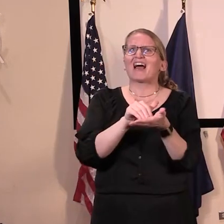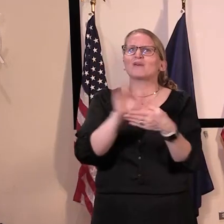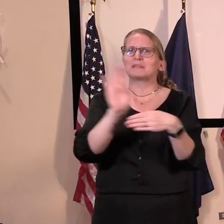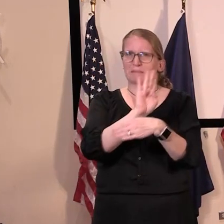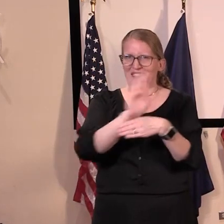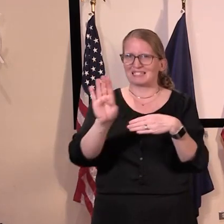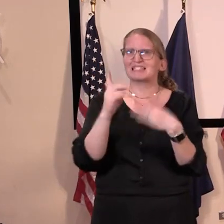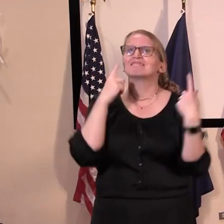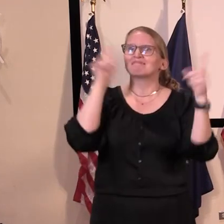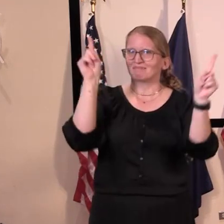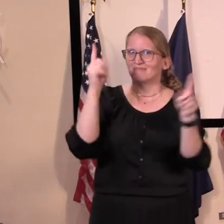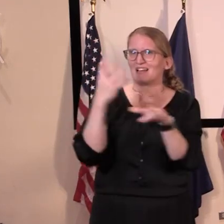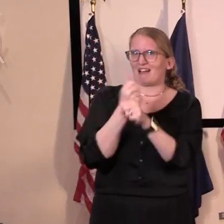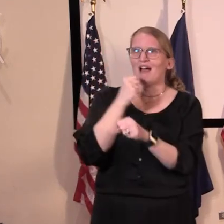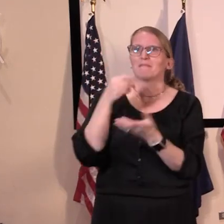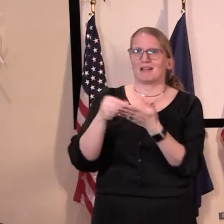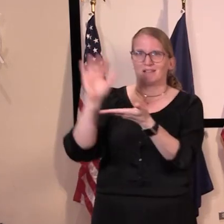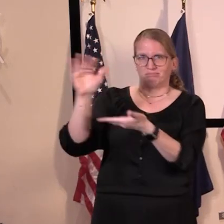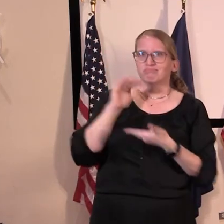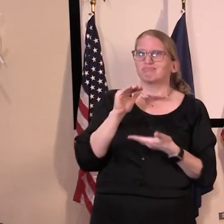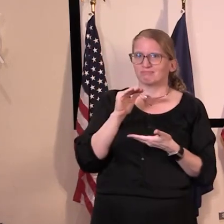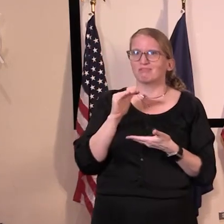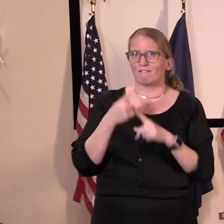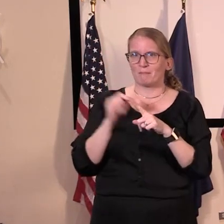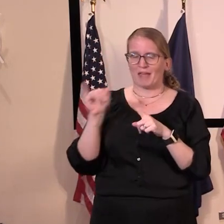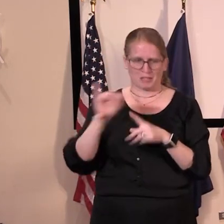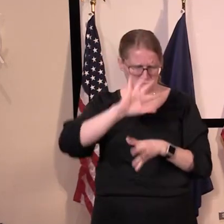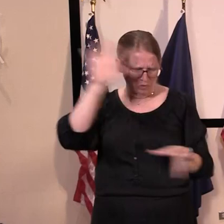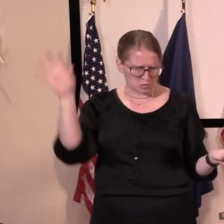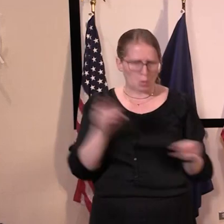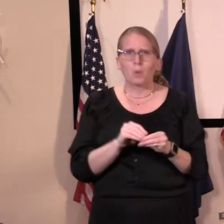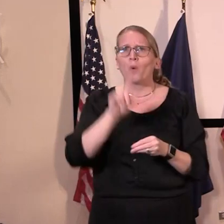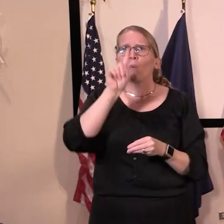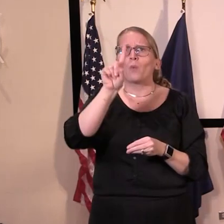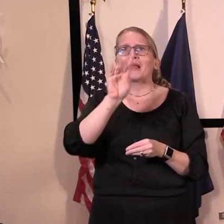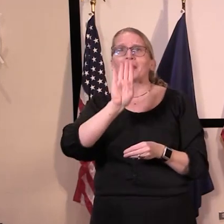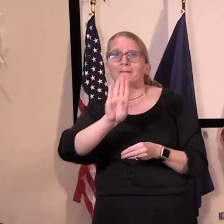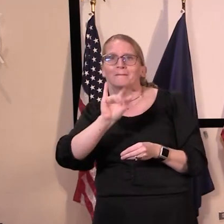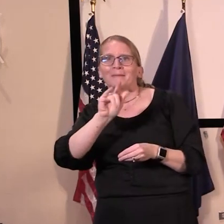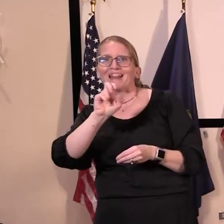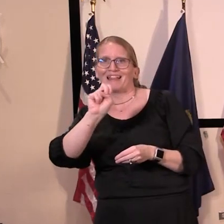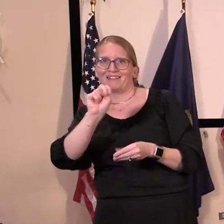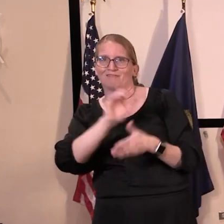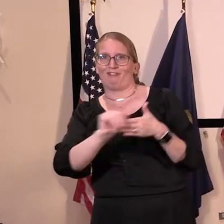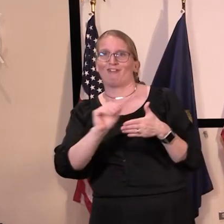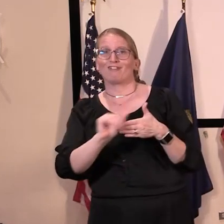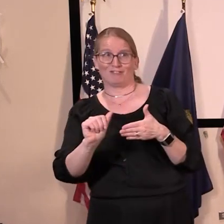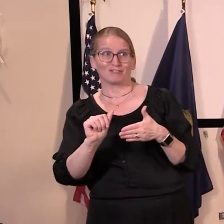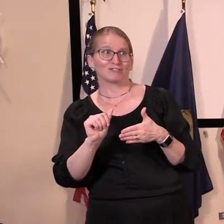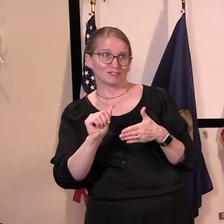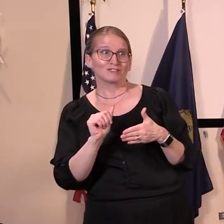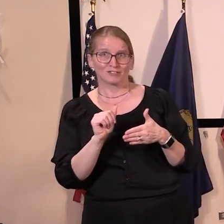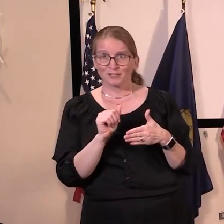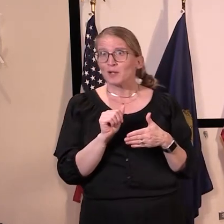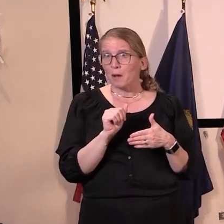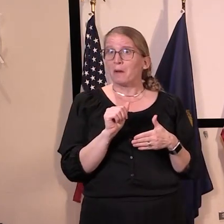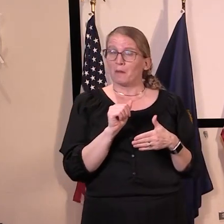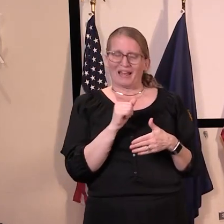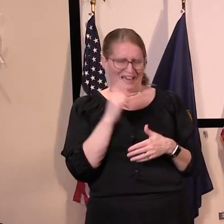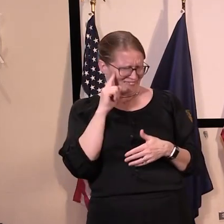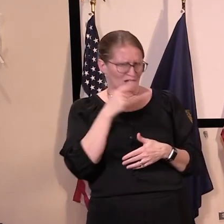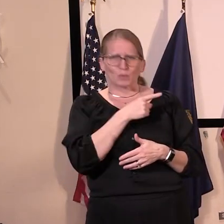authorized and have funds available of about a billion dollars. And that is, I think you've pointed out,